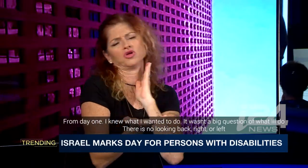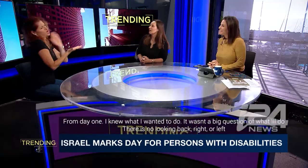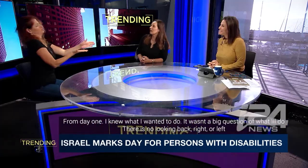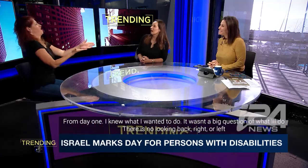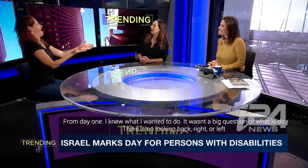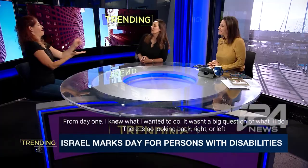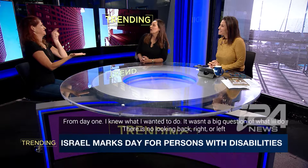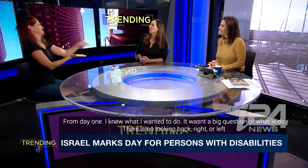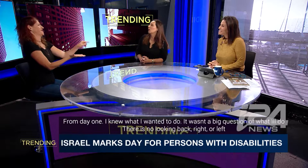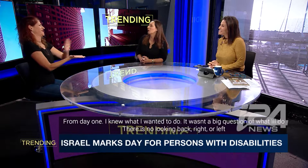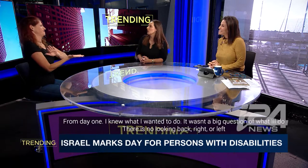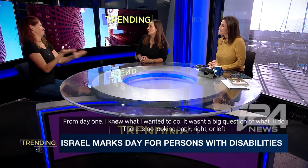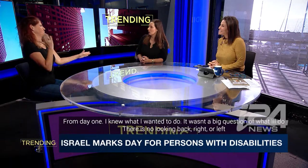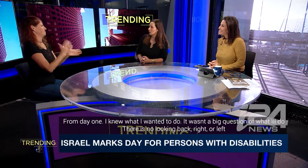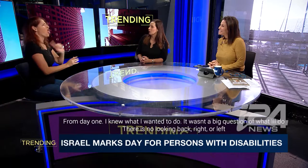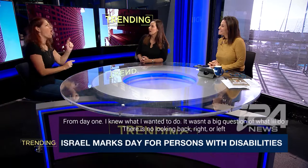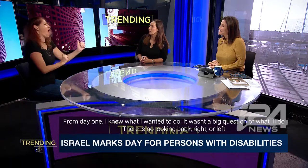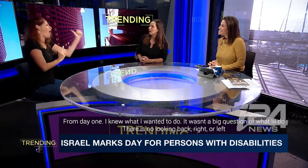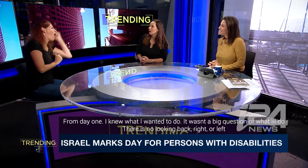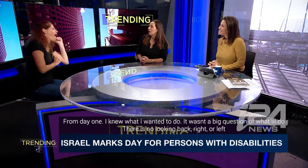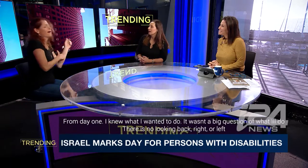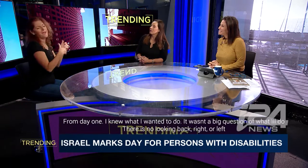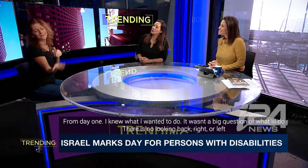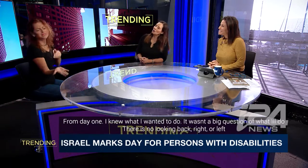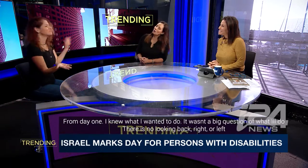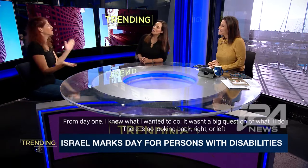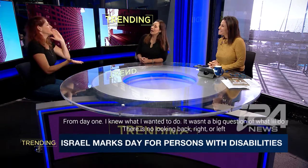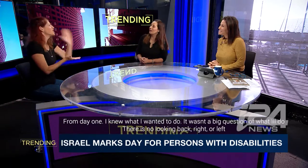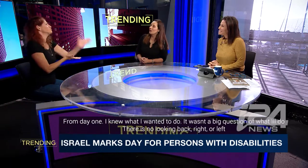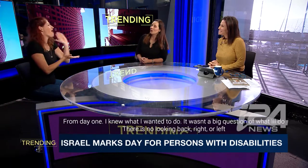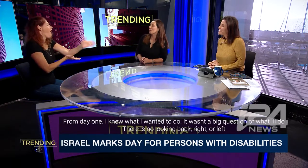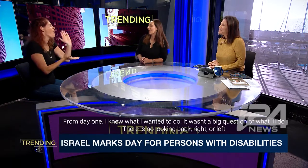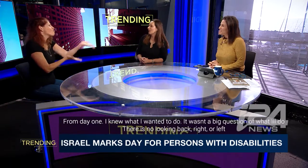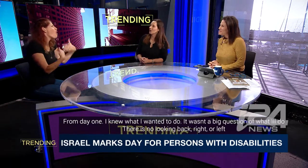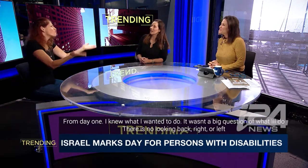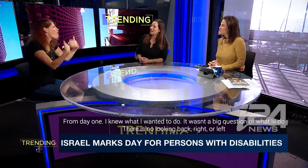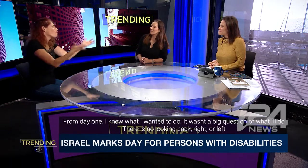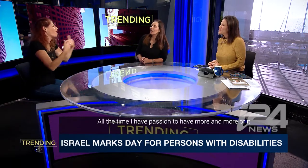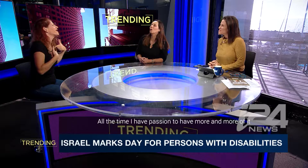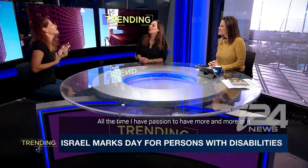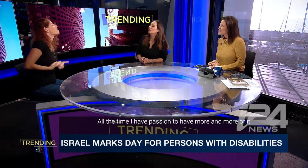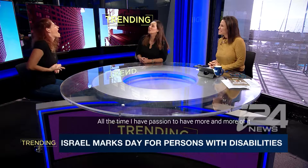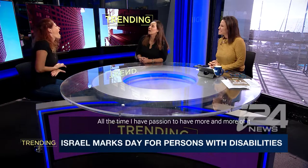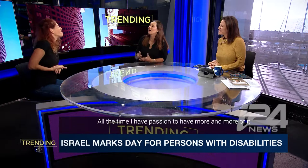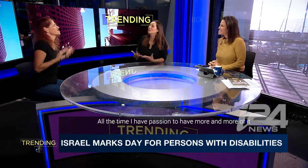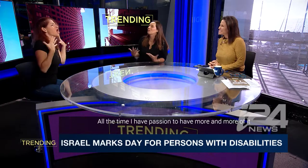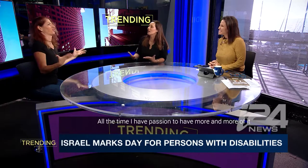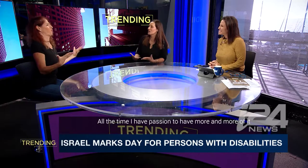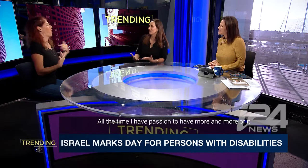wasn't like a big question what I will do. There is no looking back, looking right, looking left. All the time, I have the passion